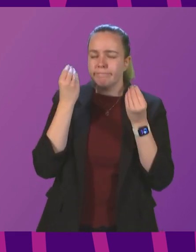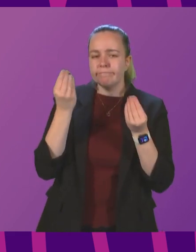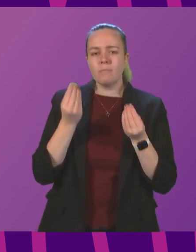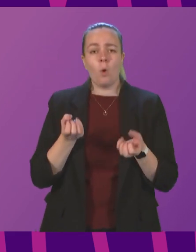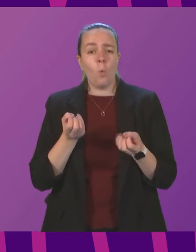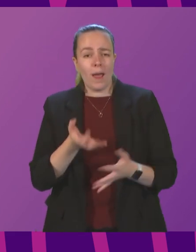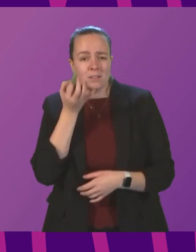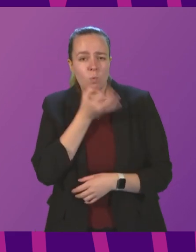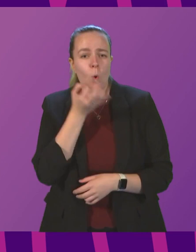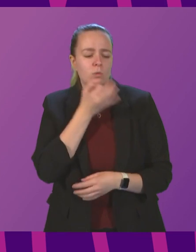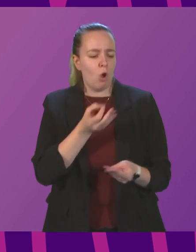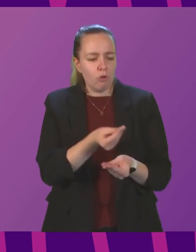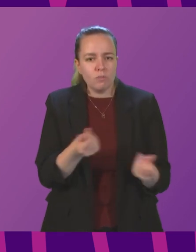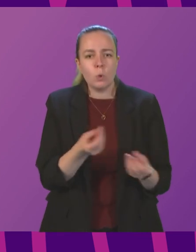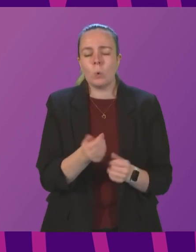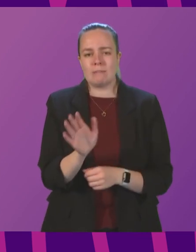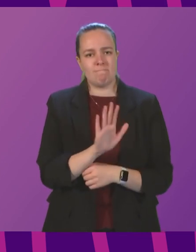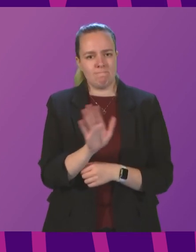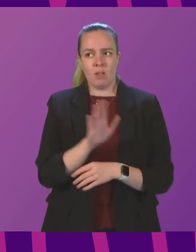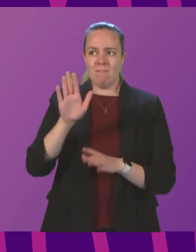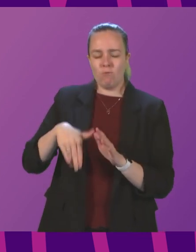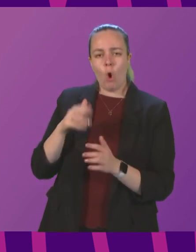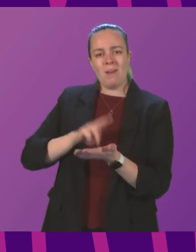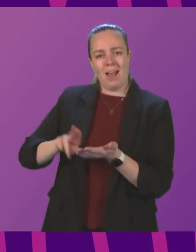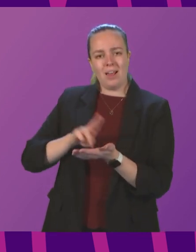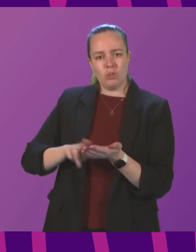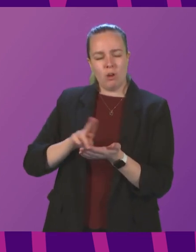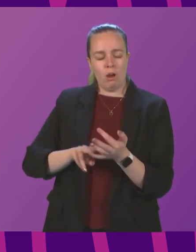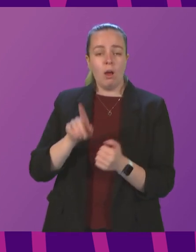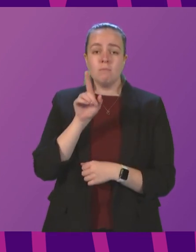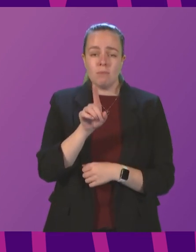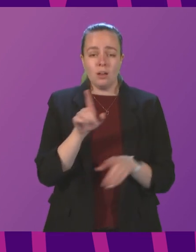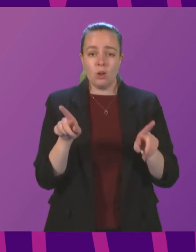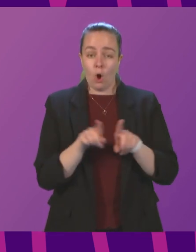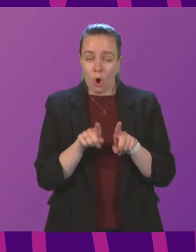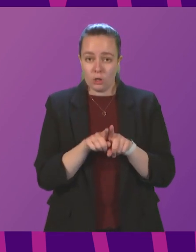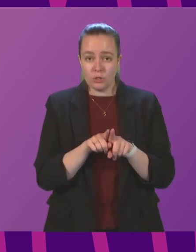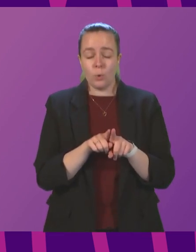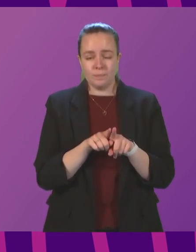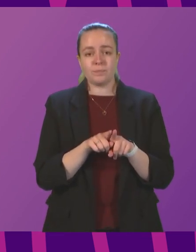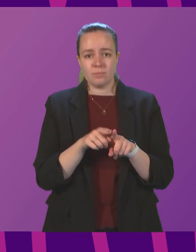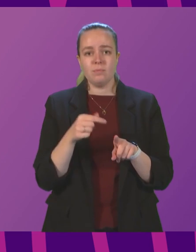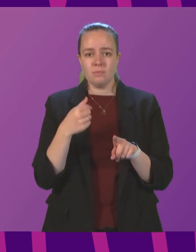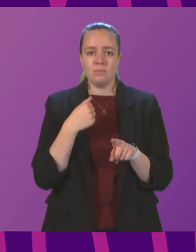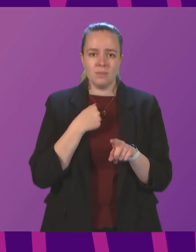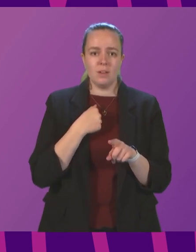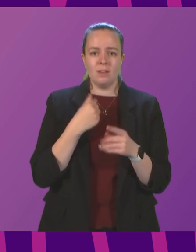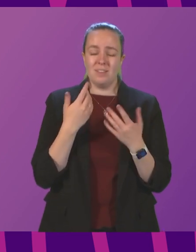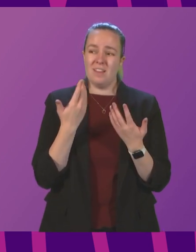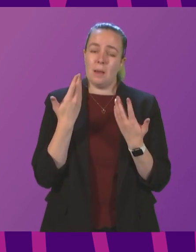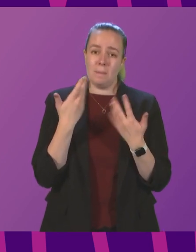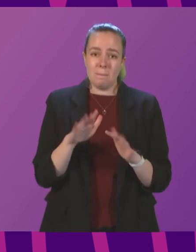water or any resources provided by nature. But it is also the place where I have faced water scarcity